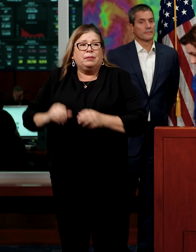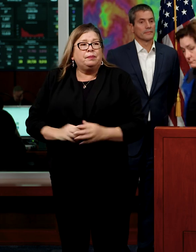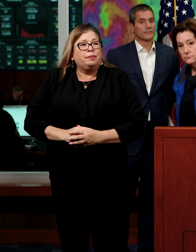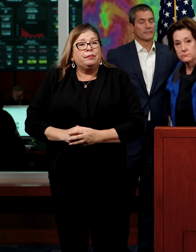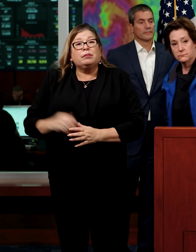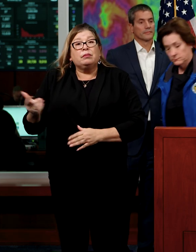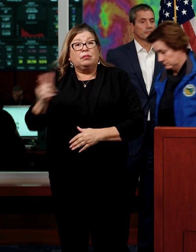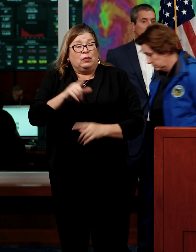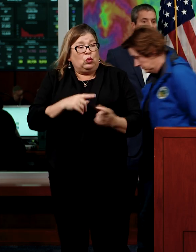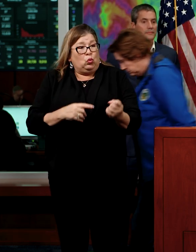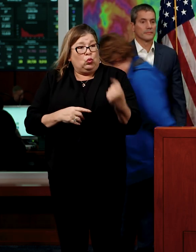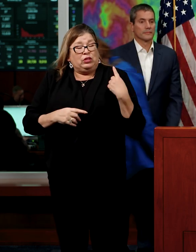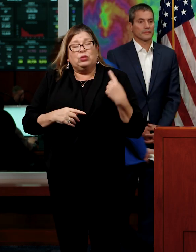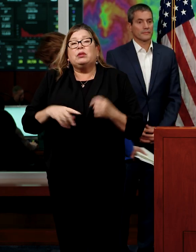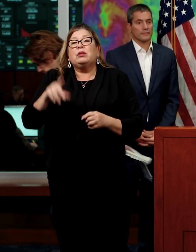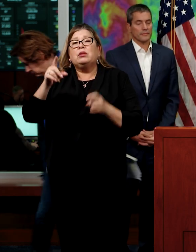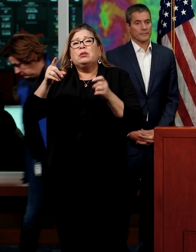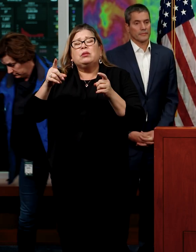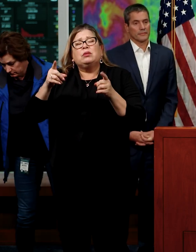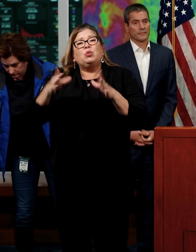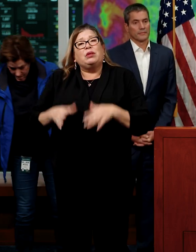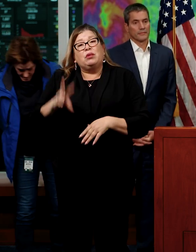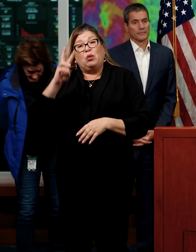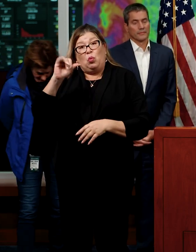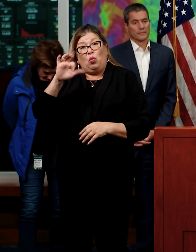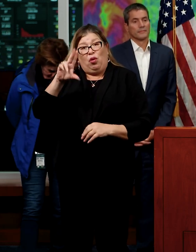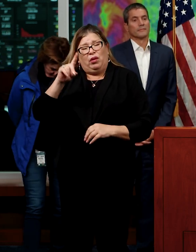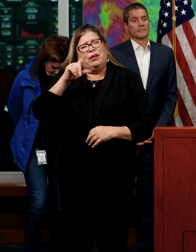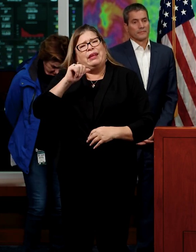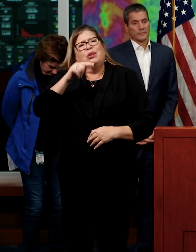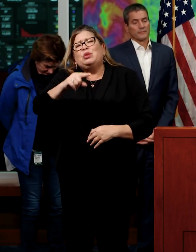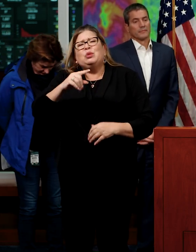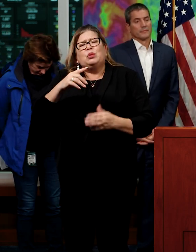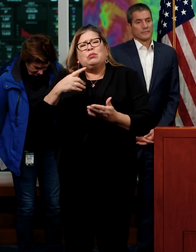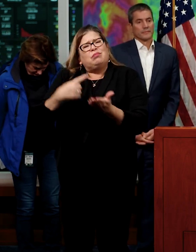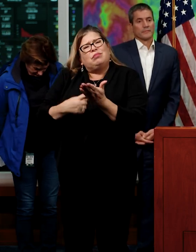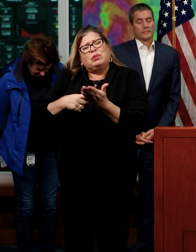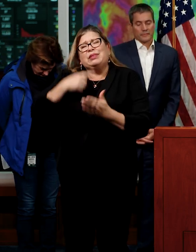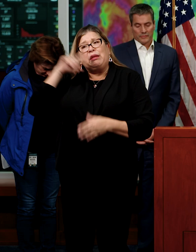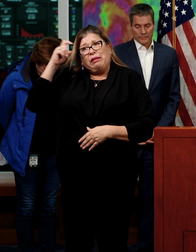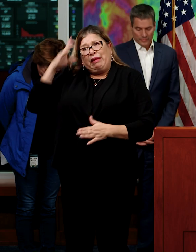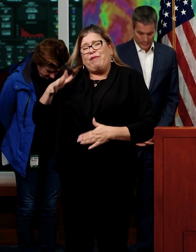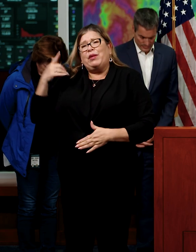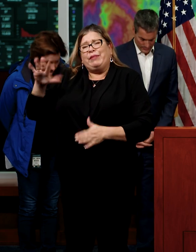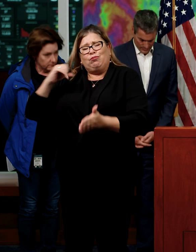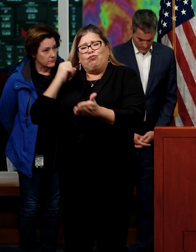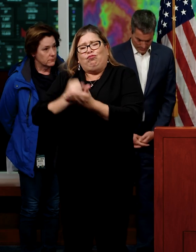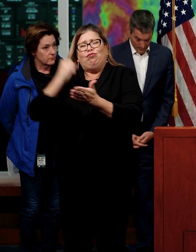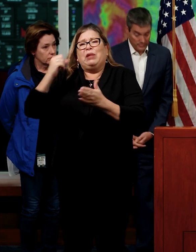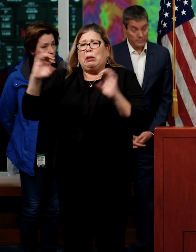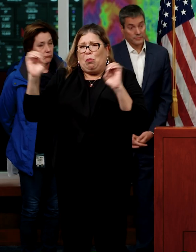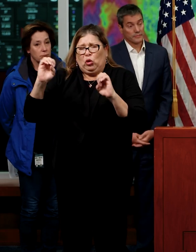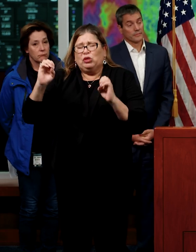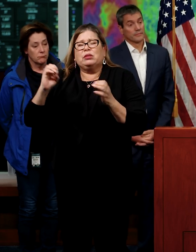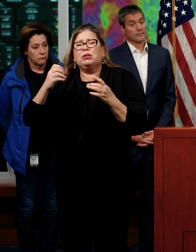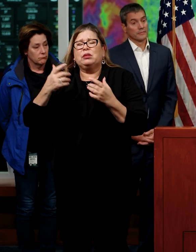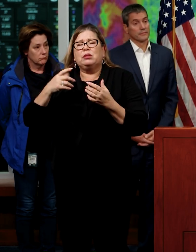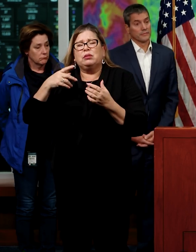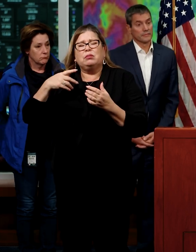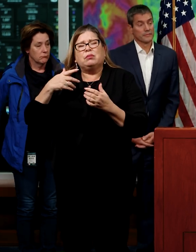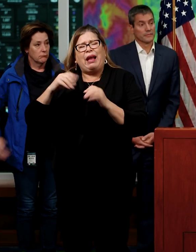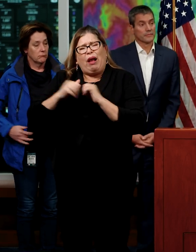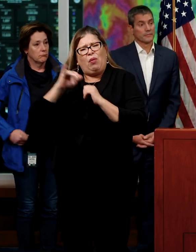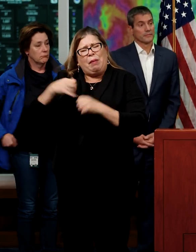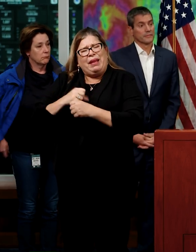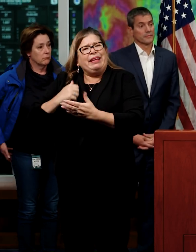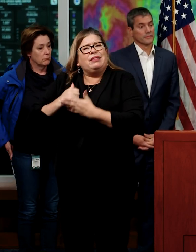Dr. Ward, if you could speak to how the emergency proclamation helps make the response easier for the state, just how it assists